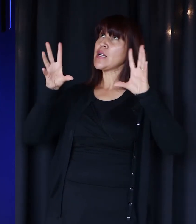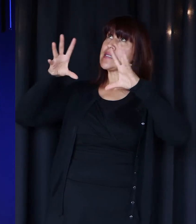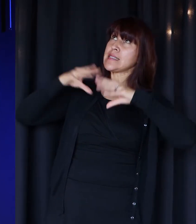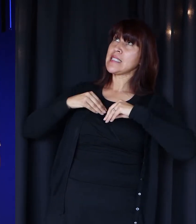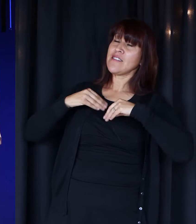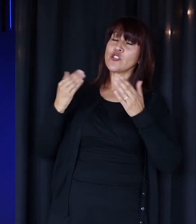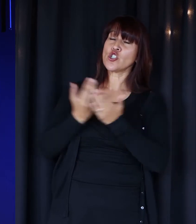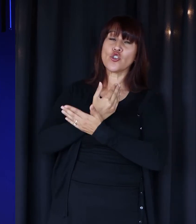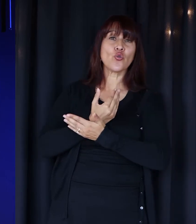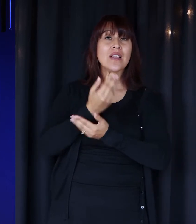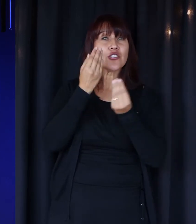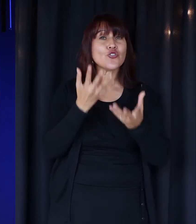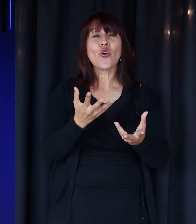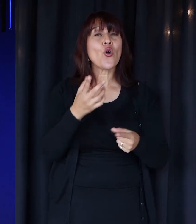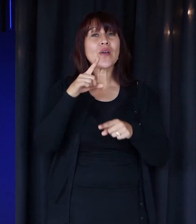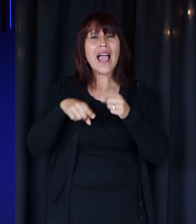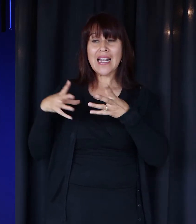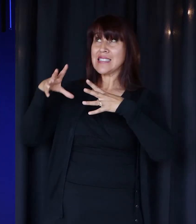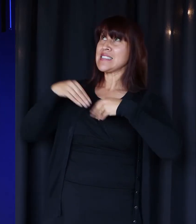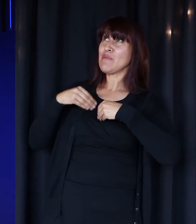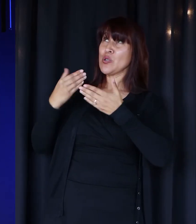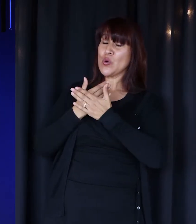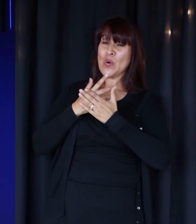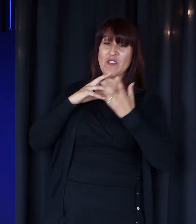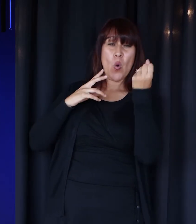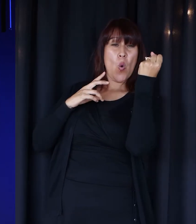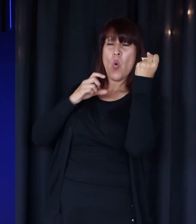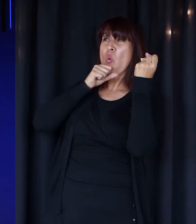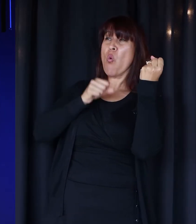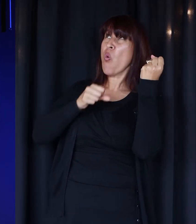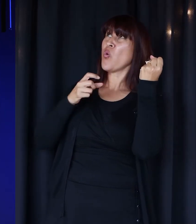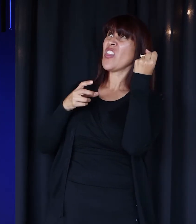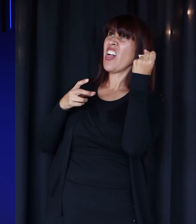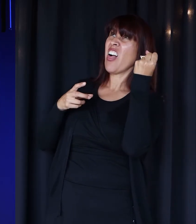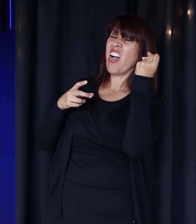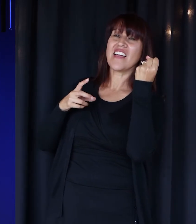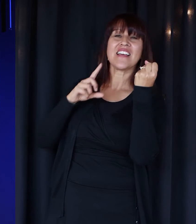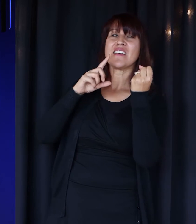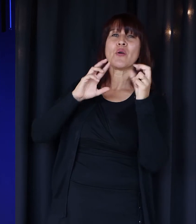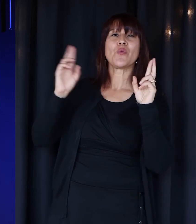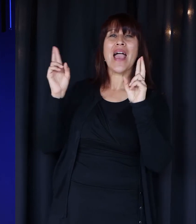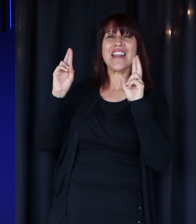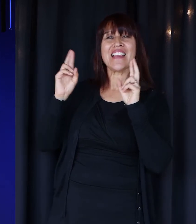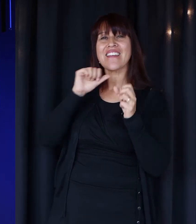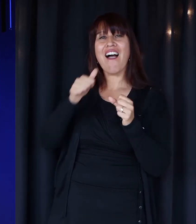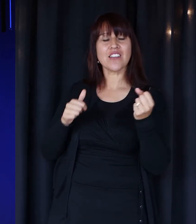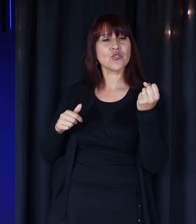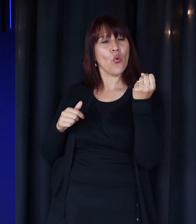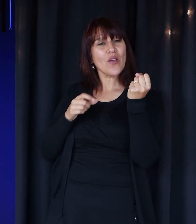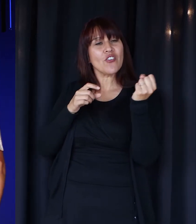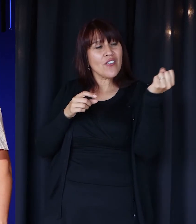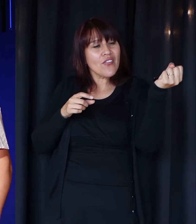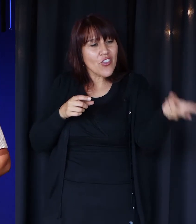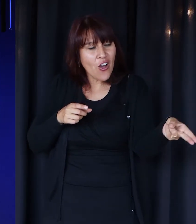Can I just tell you that you can't receive the new while you're holding on to the old? Today, I just, I'm hoping to challenge